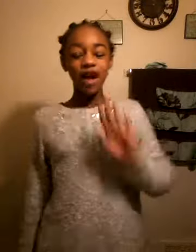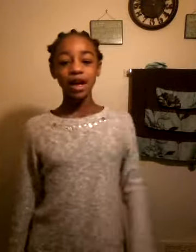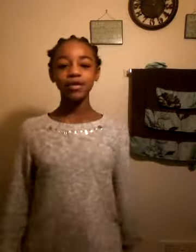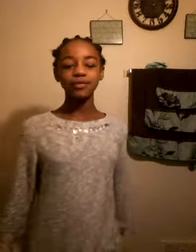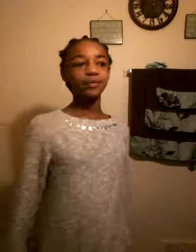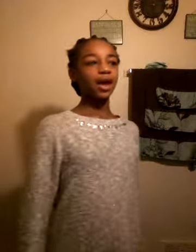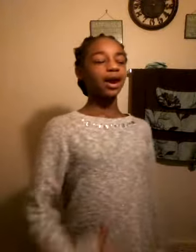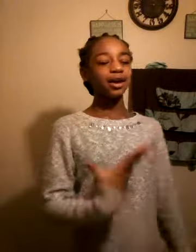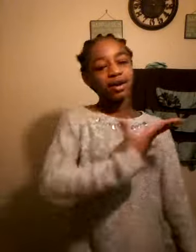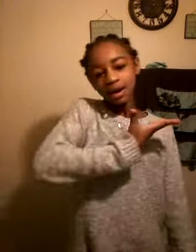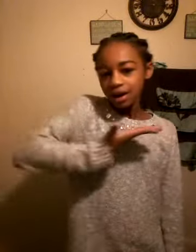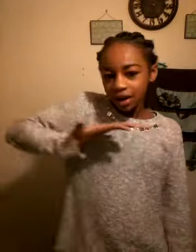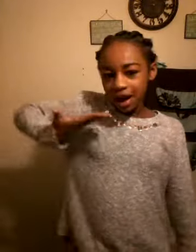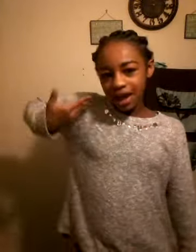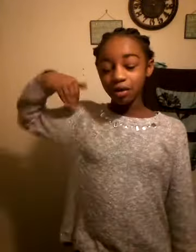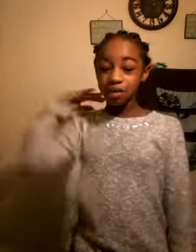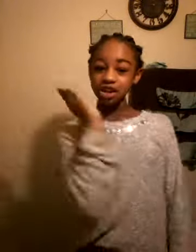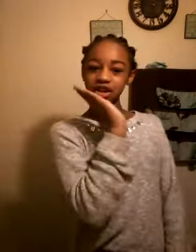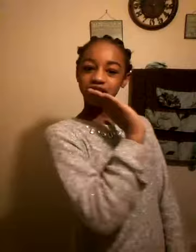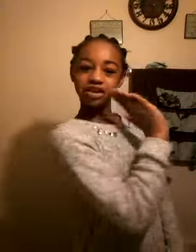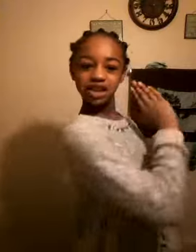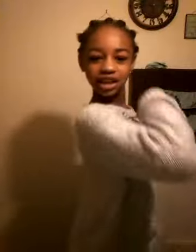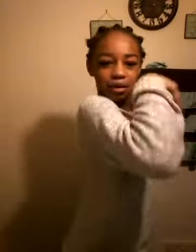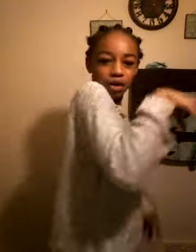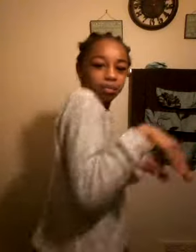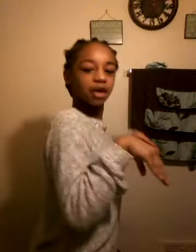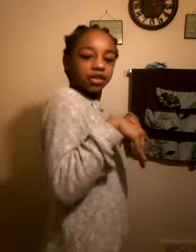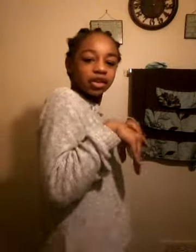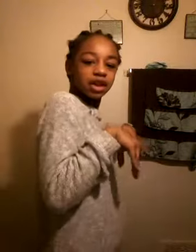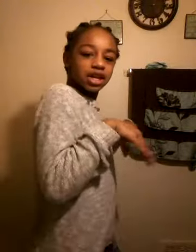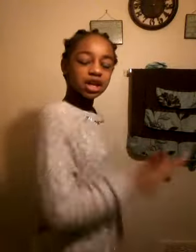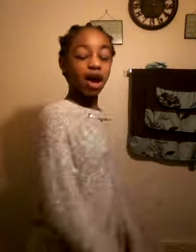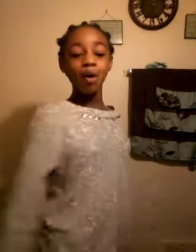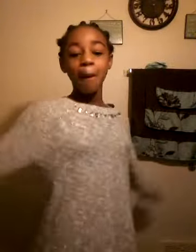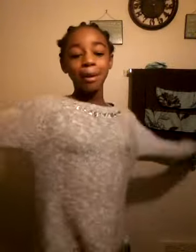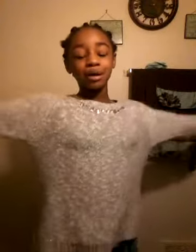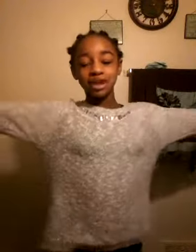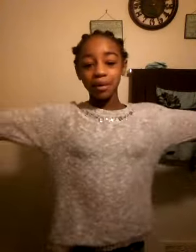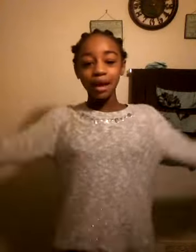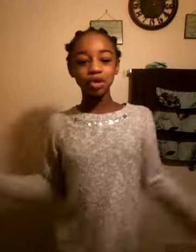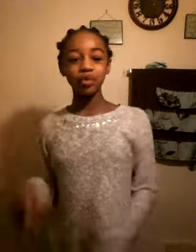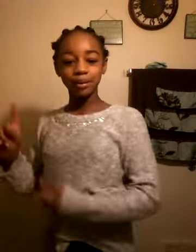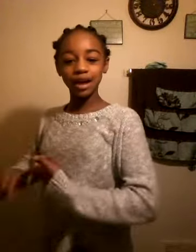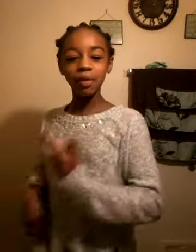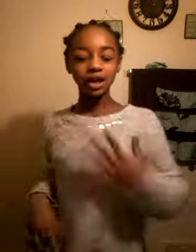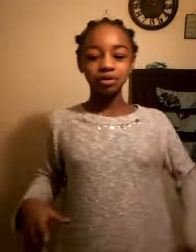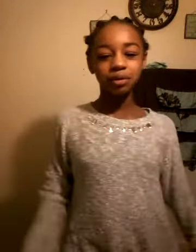five um and I'm be turning 13 in one month so my mom said I'm able to do my makeup and I'm doing